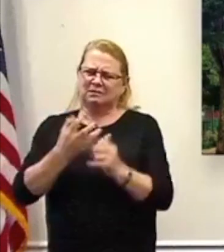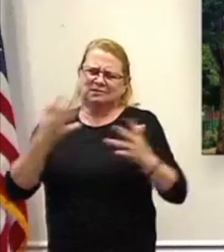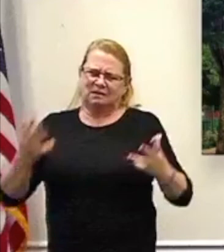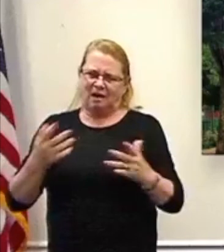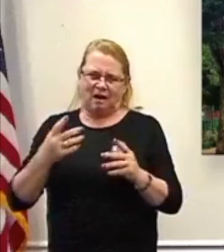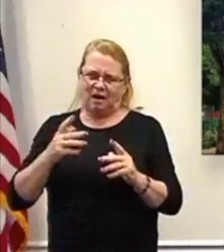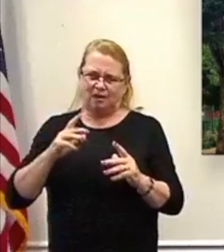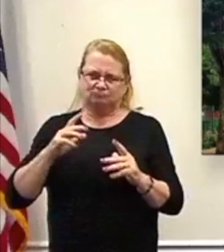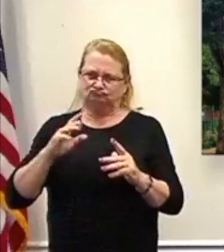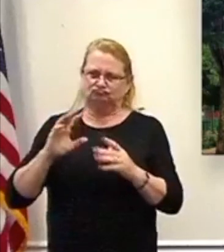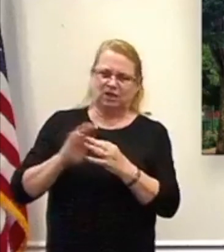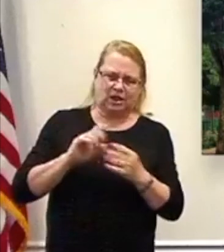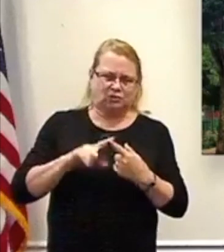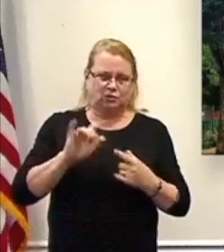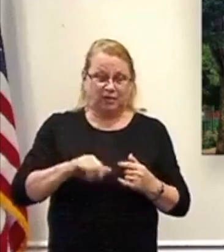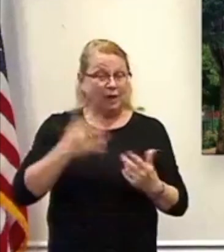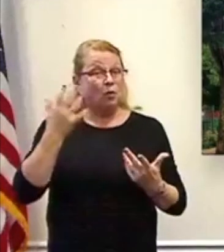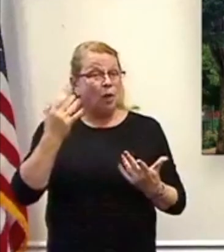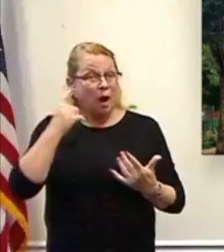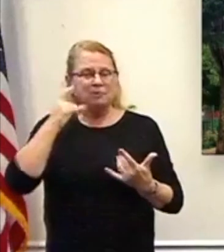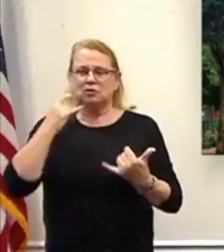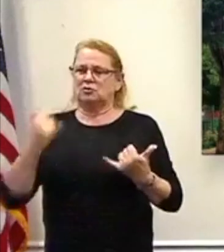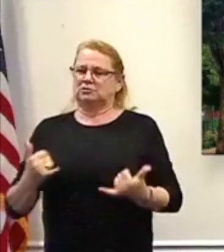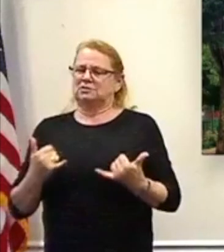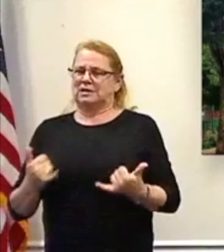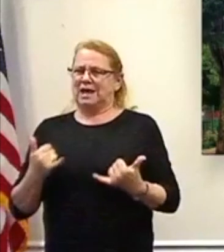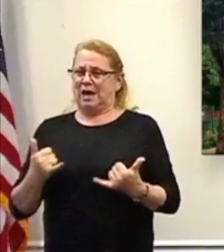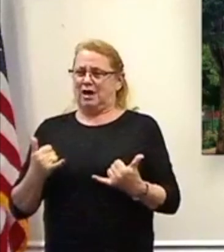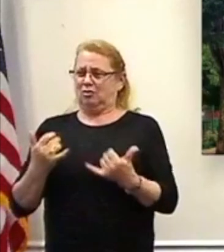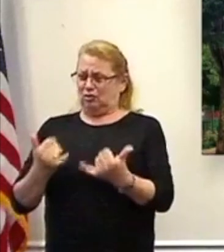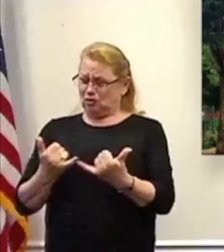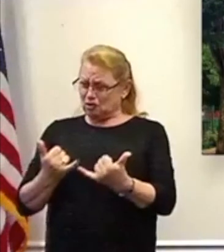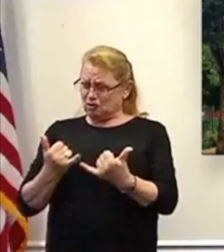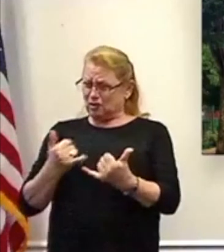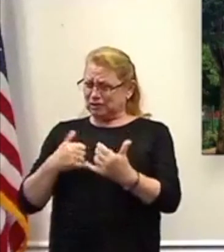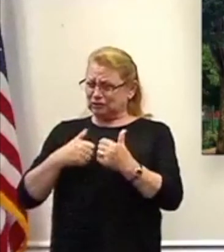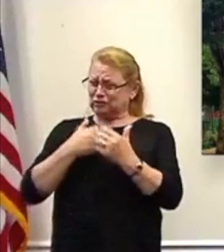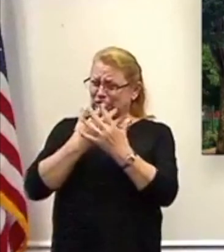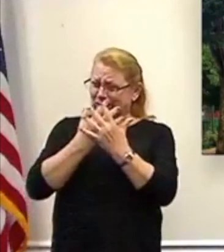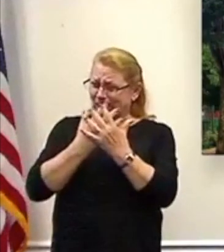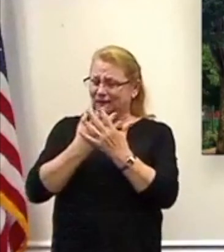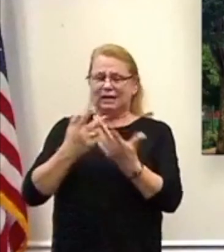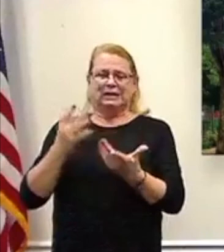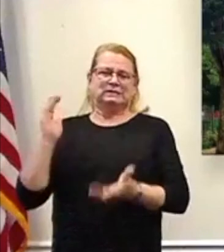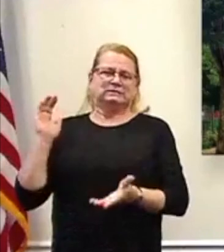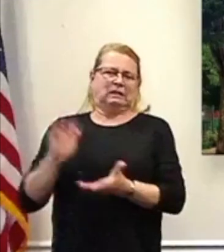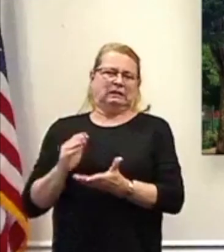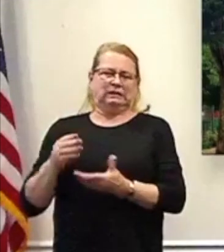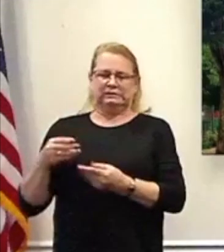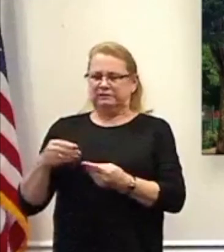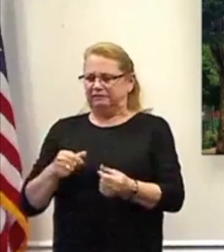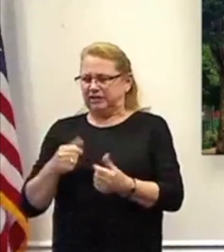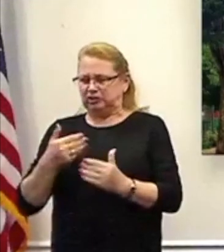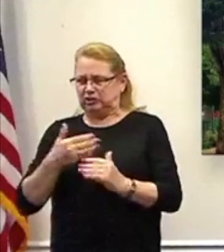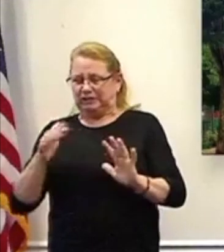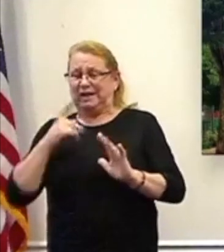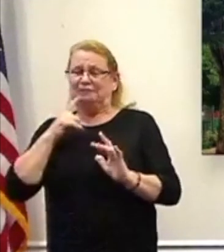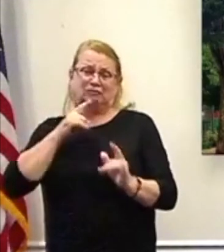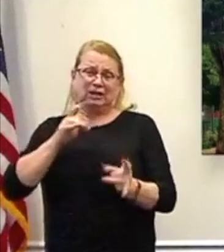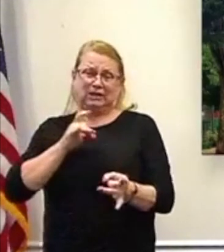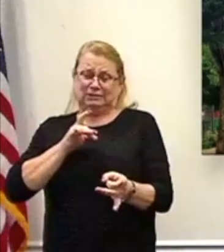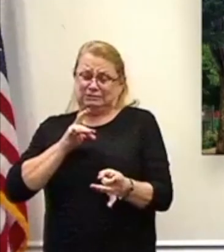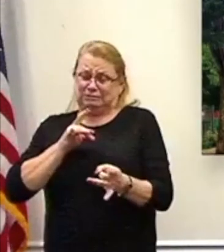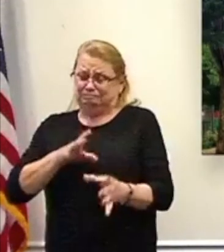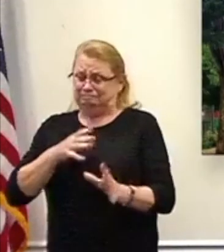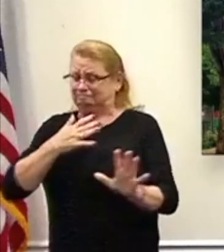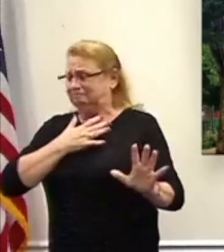effort, because the current Dutchess County jail is the least efficient in the state of New York and, quite frankly, a deplorable cancer